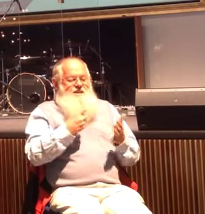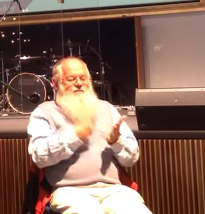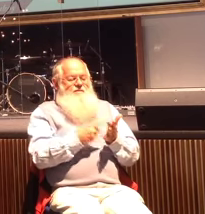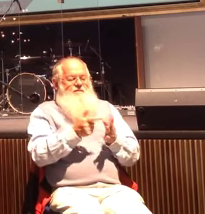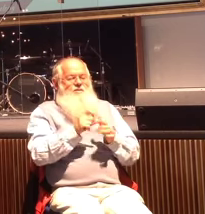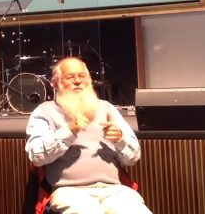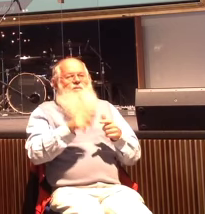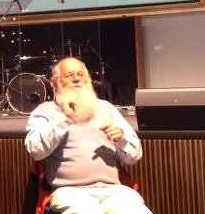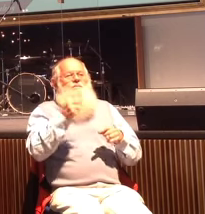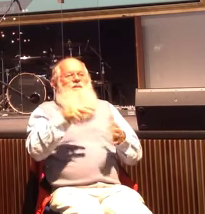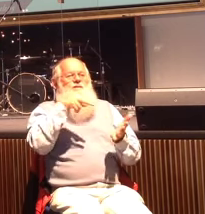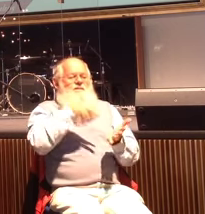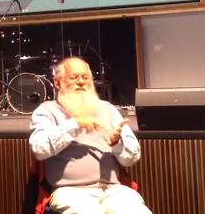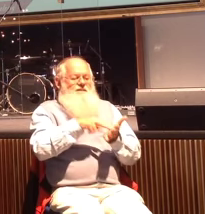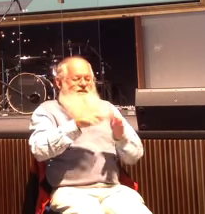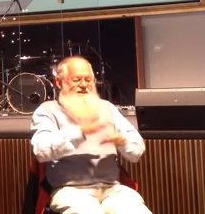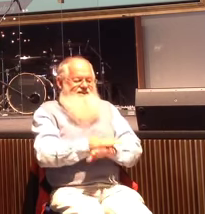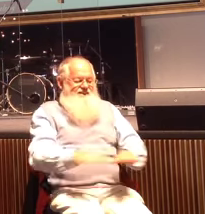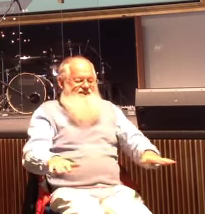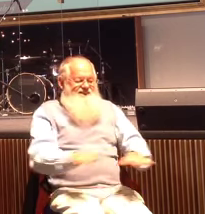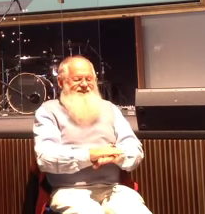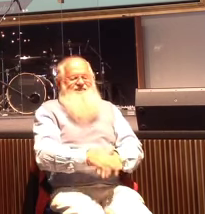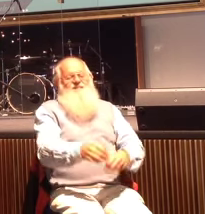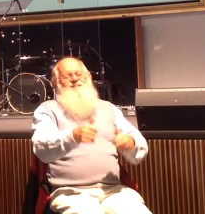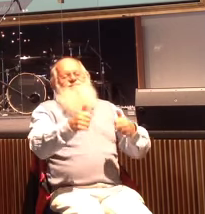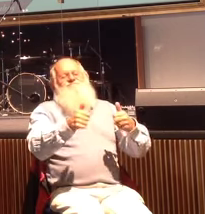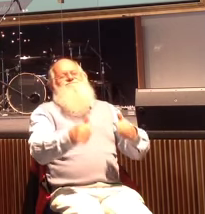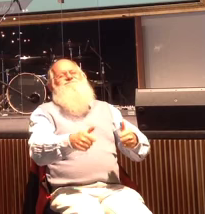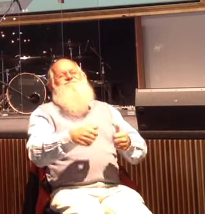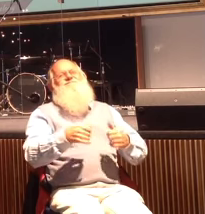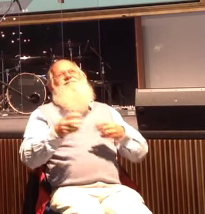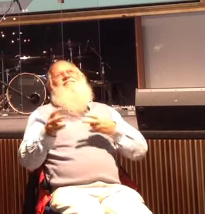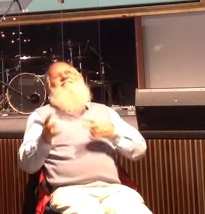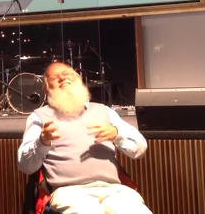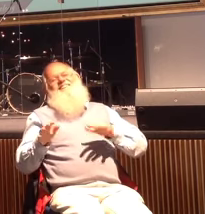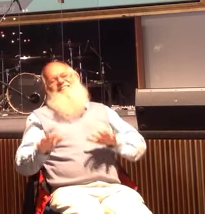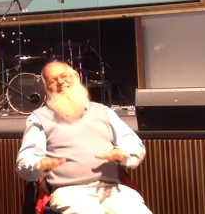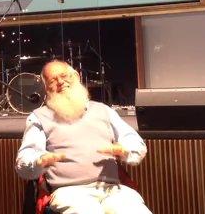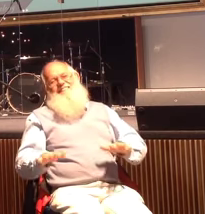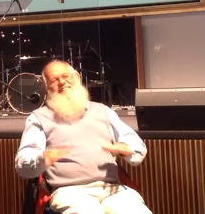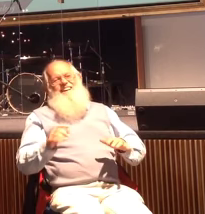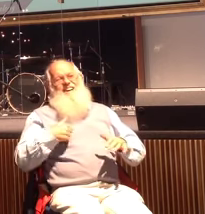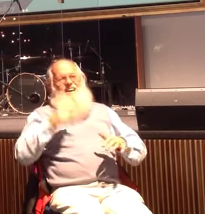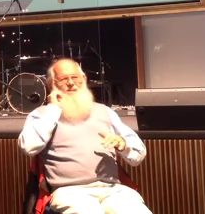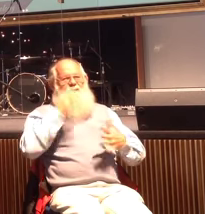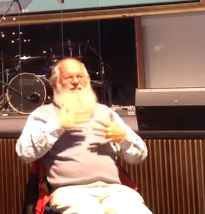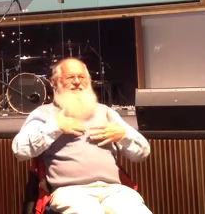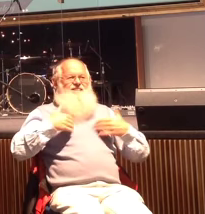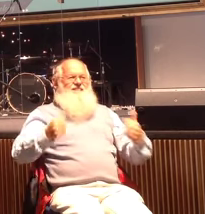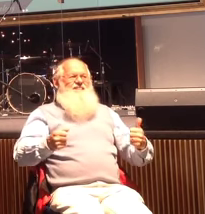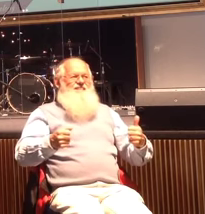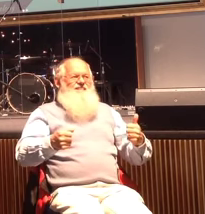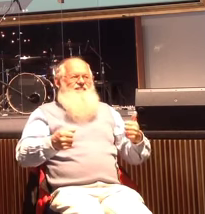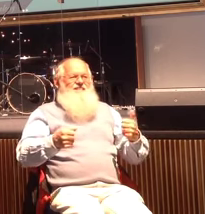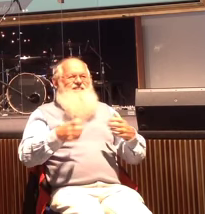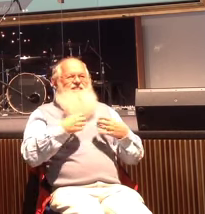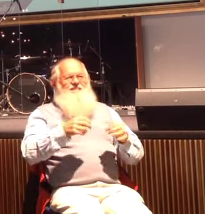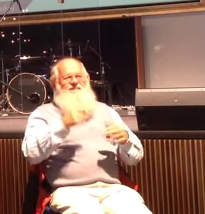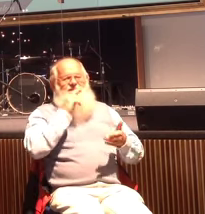ground, and you're, oh, solid ground. Yes, I'm going to live. I didn't kiss the ground, because I'm a bit of a germaphobe,